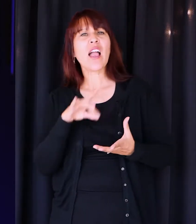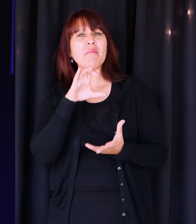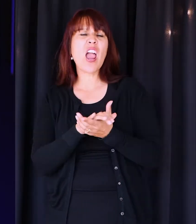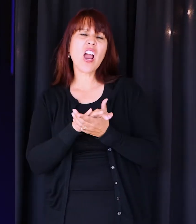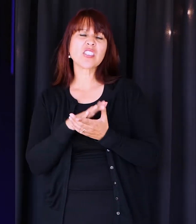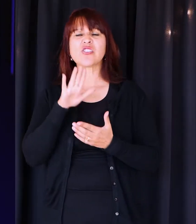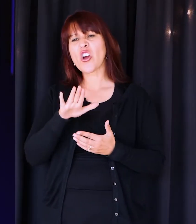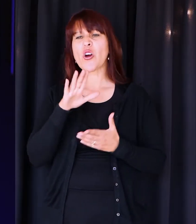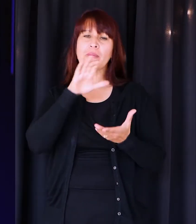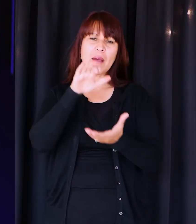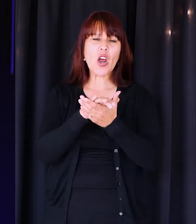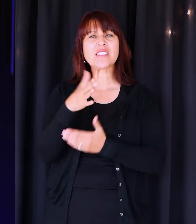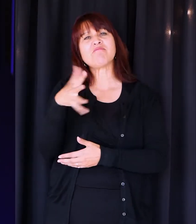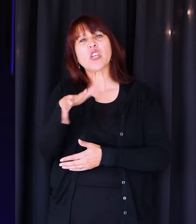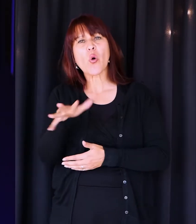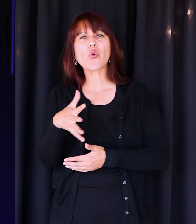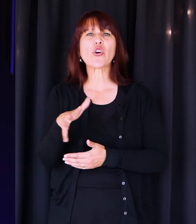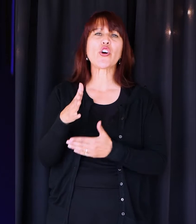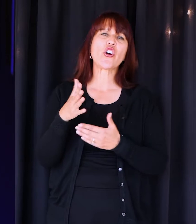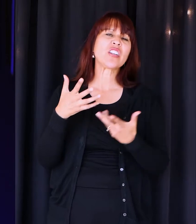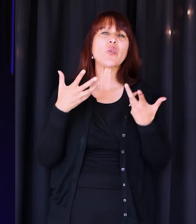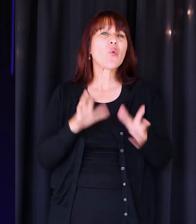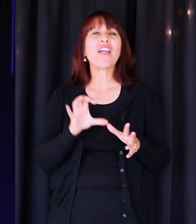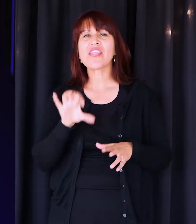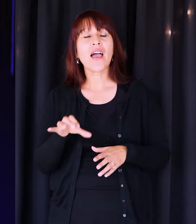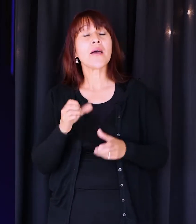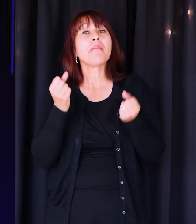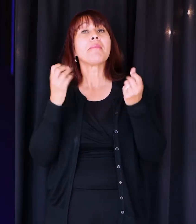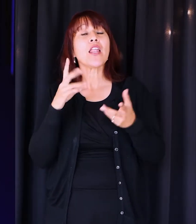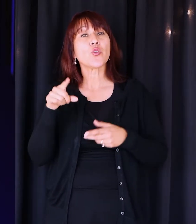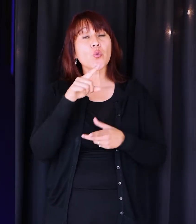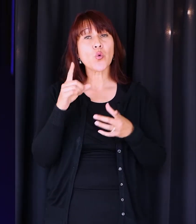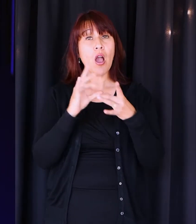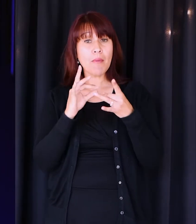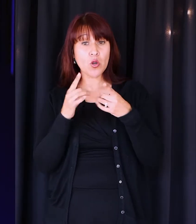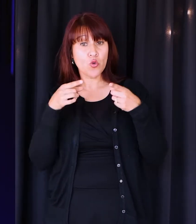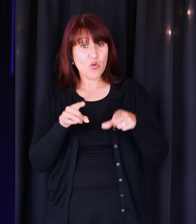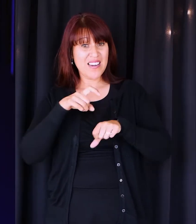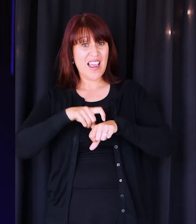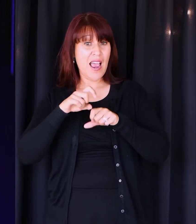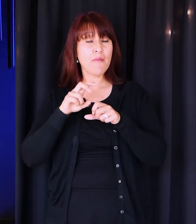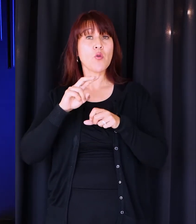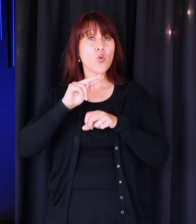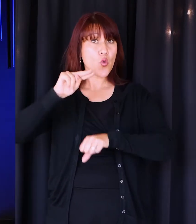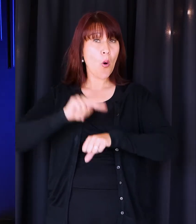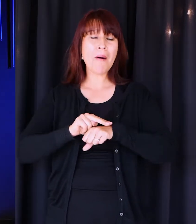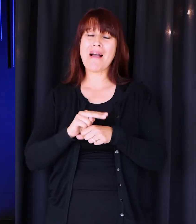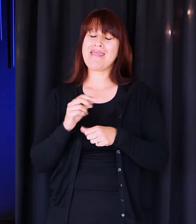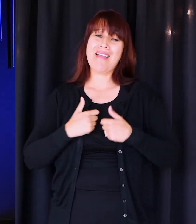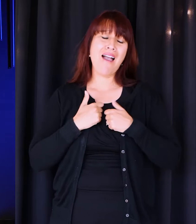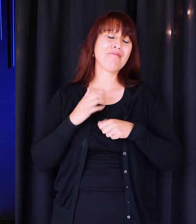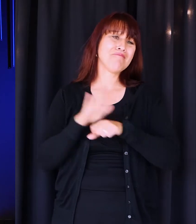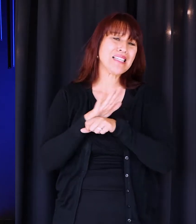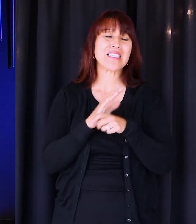mediocre, and they didn't want that. Many of you commented when things were normal about how busy your life